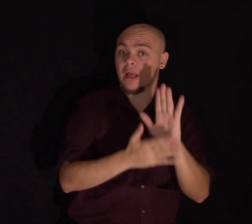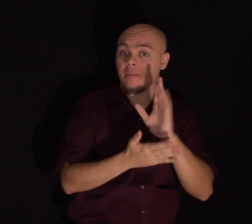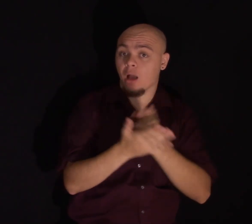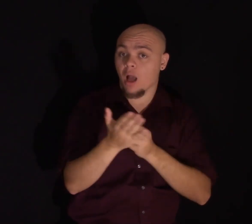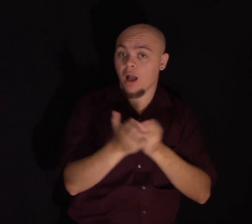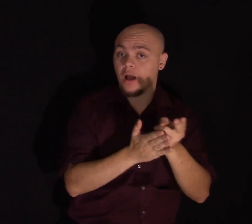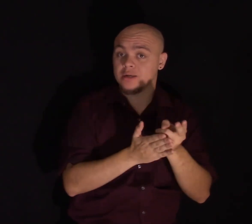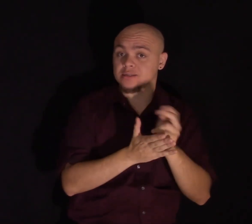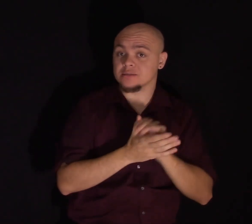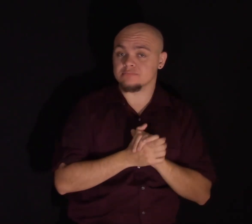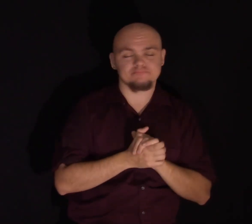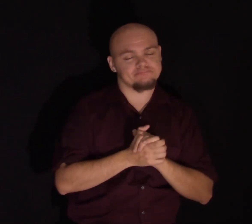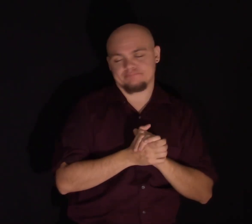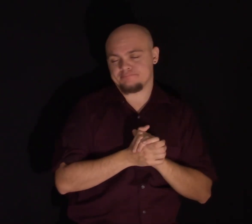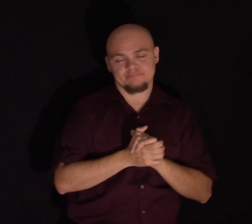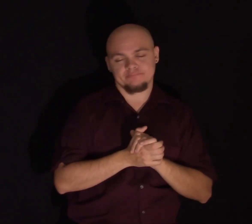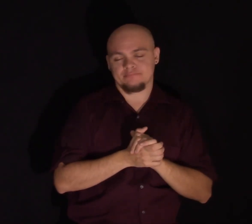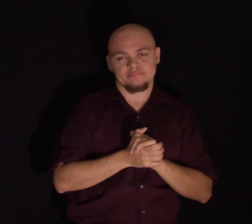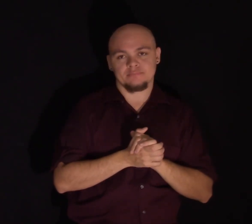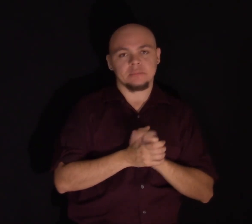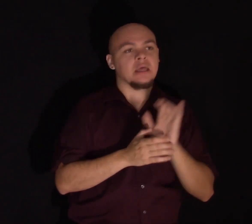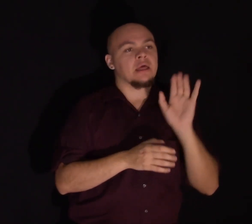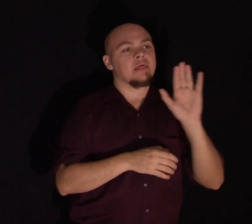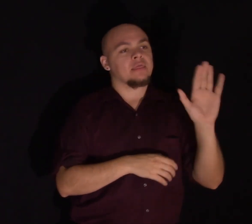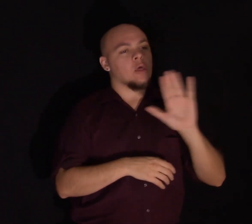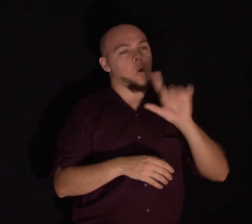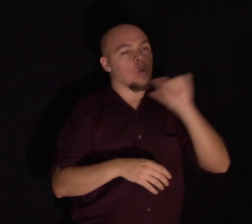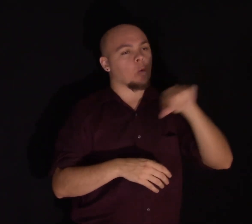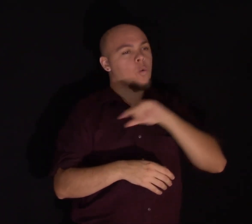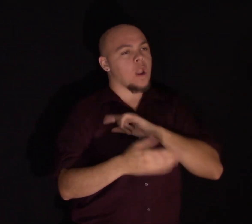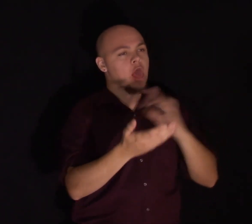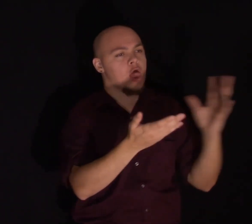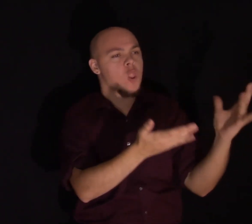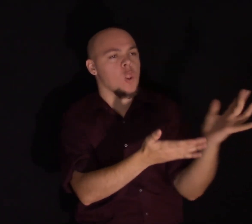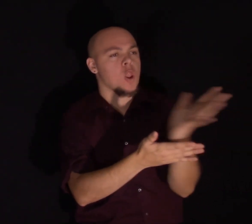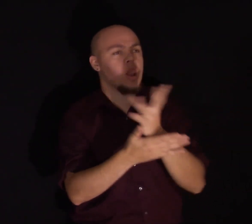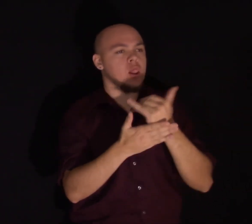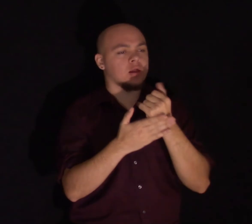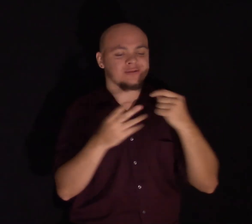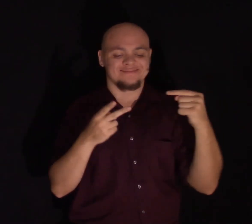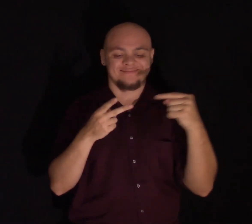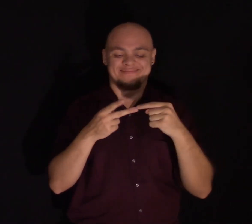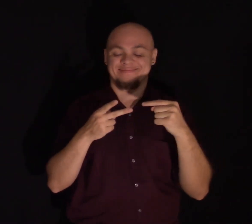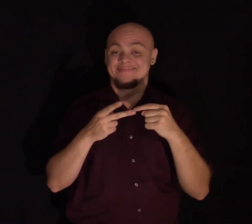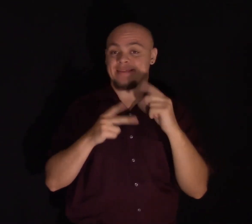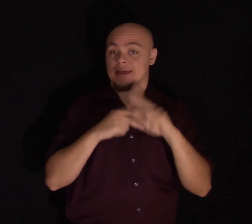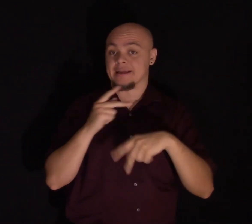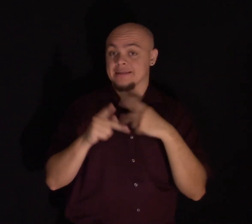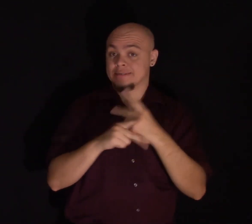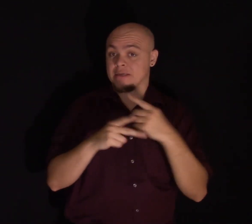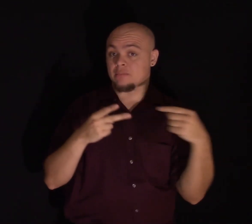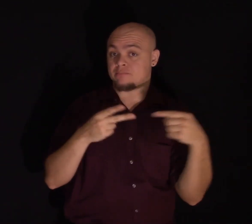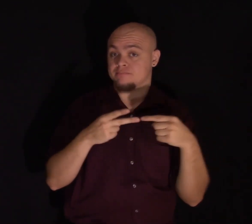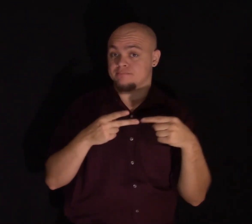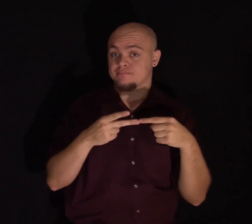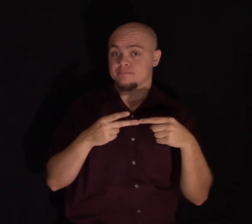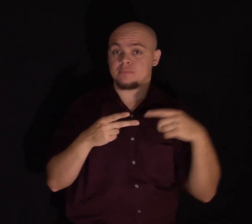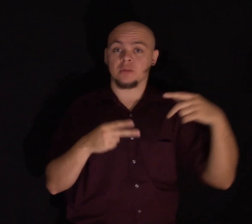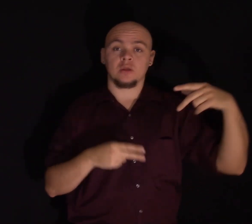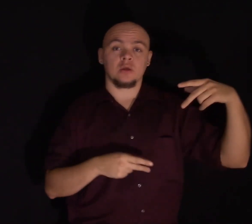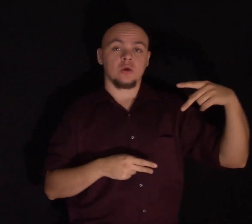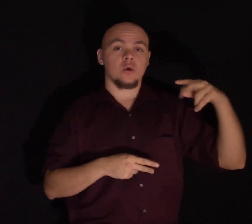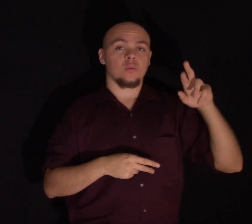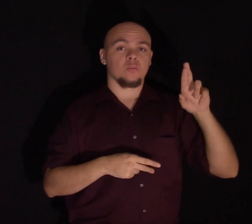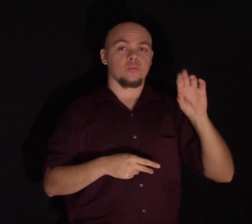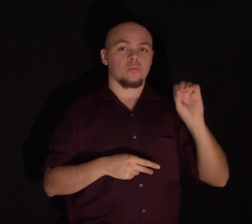In order to cultivate these qualities, we need a second form of learning, and that is called procedural